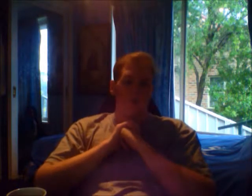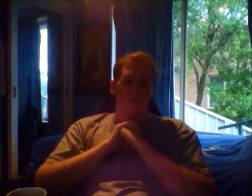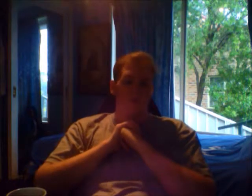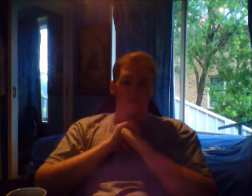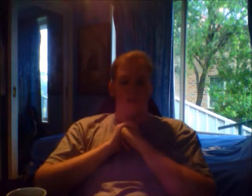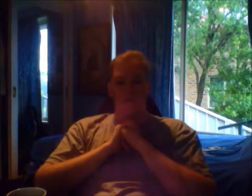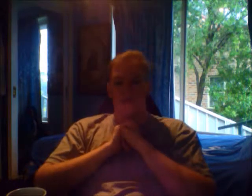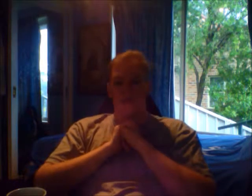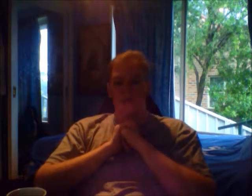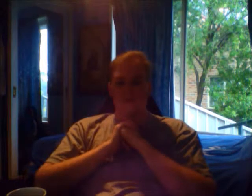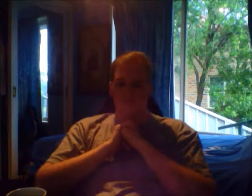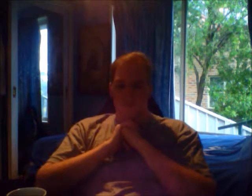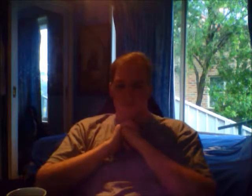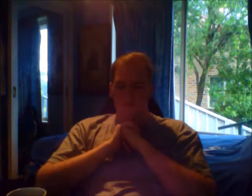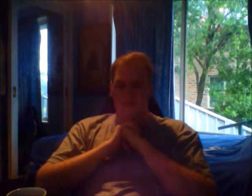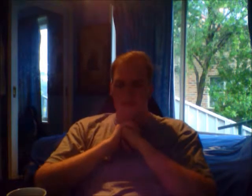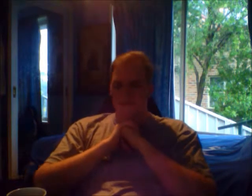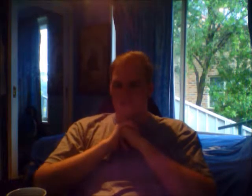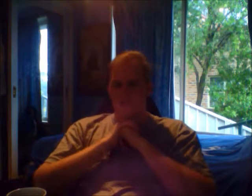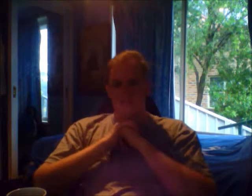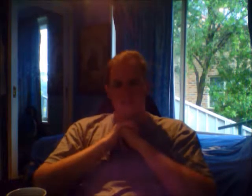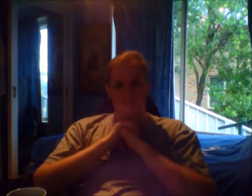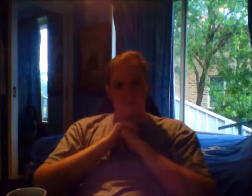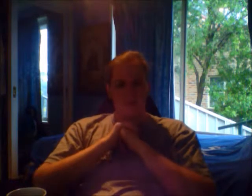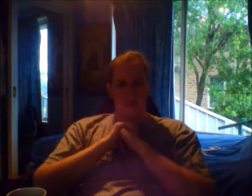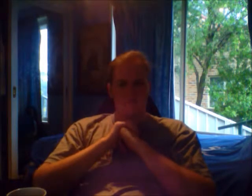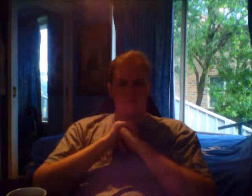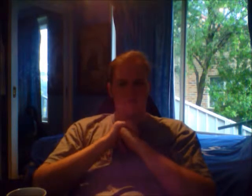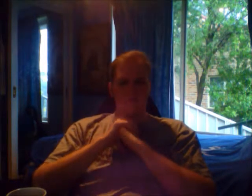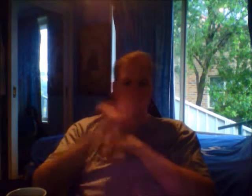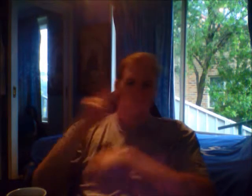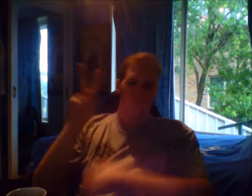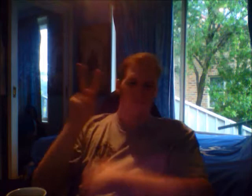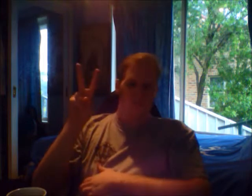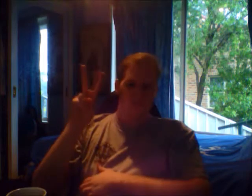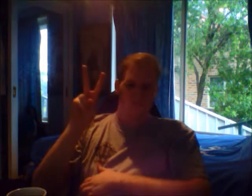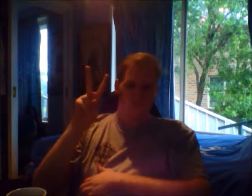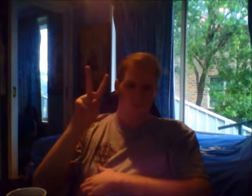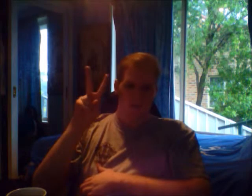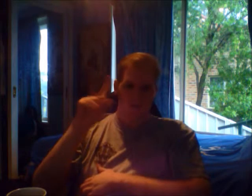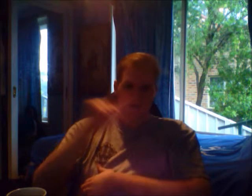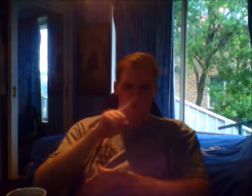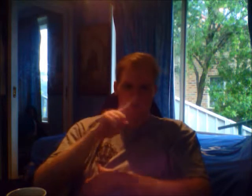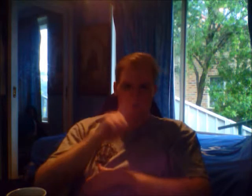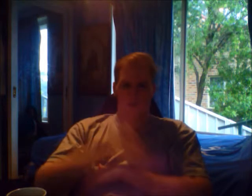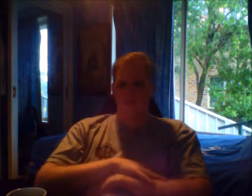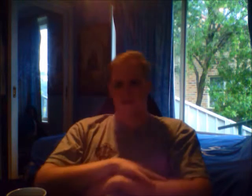could be Schweppes, could be whatever. Just gotta be lemonade. So yeah. Two bananas, a bottle of lemonade.